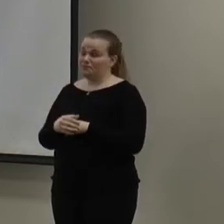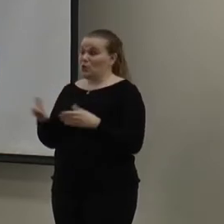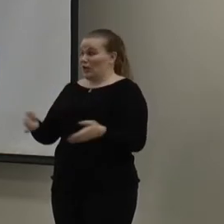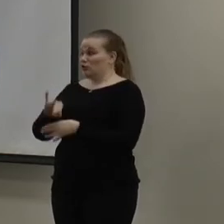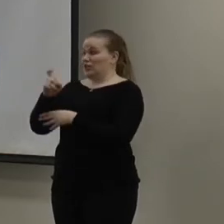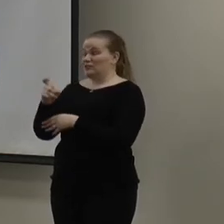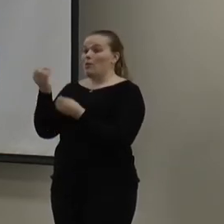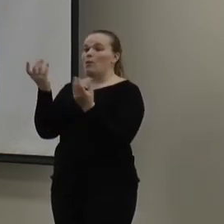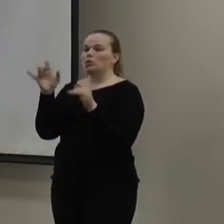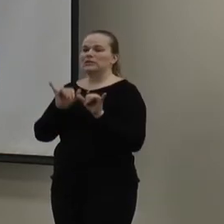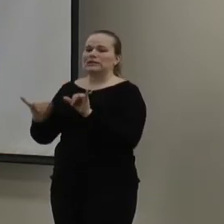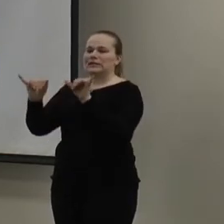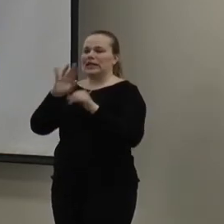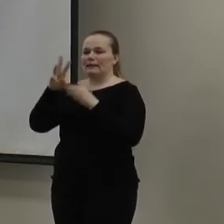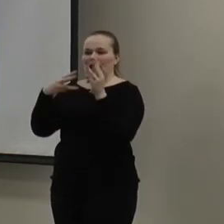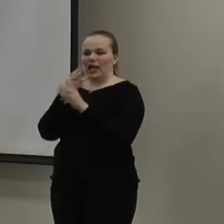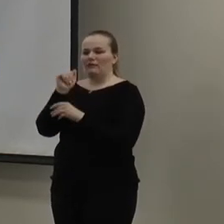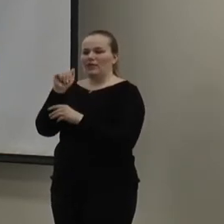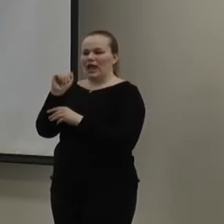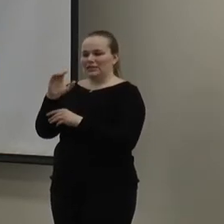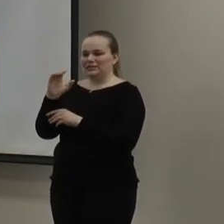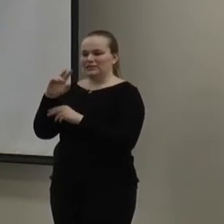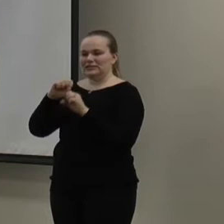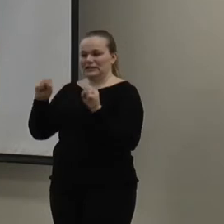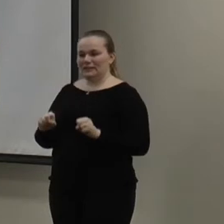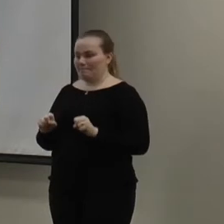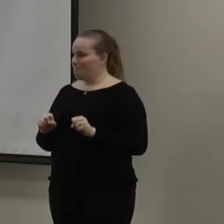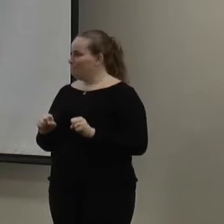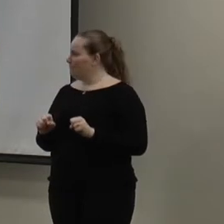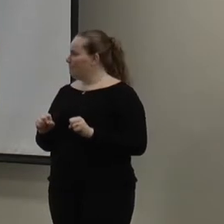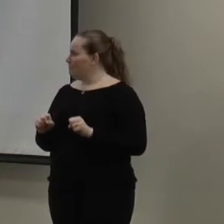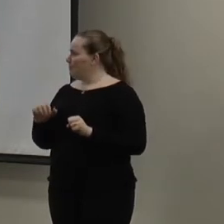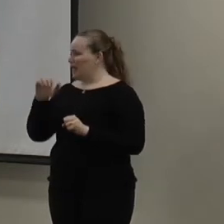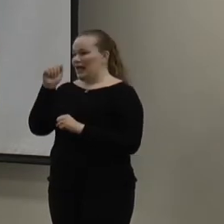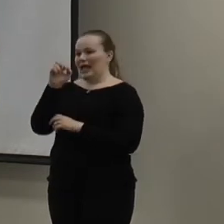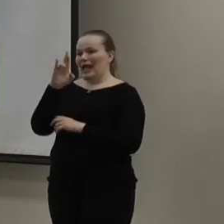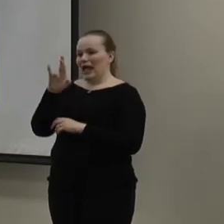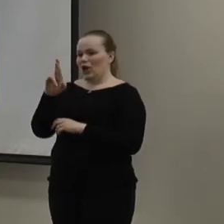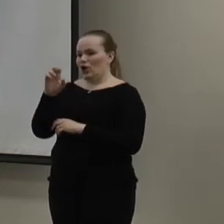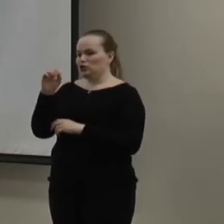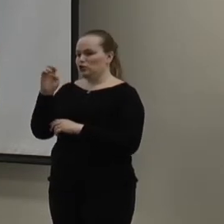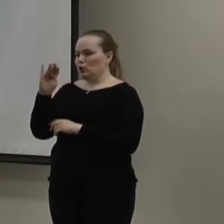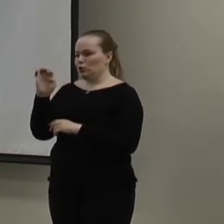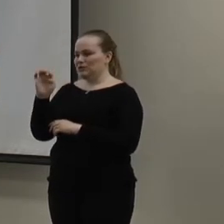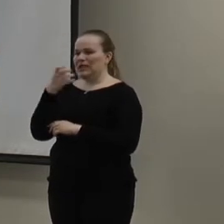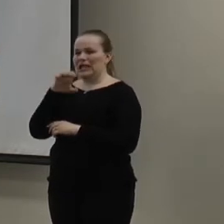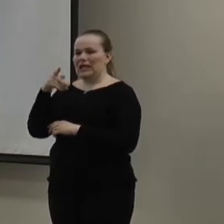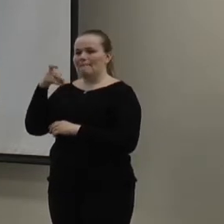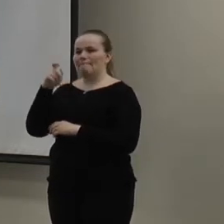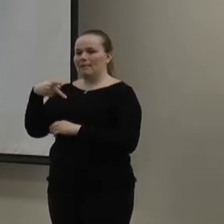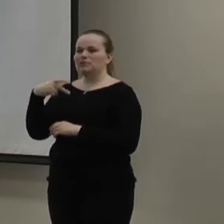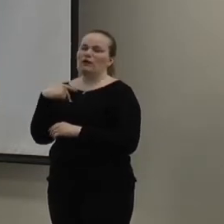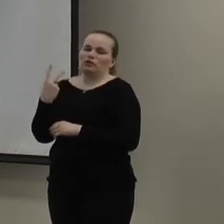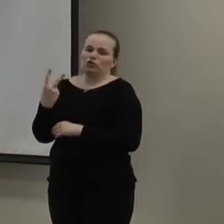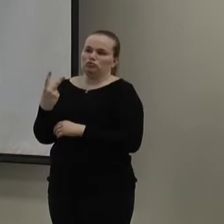in Jacksonville, the most common type of airvac system is an air source heat pump. So, basically, it has